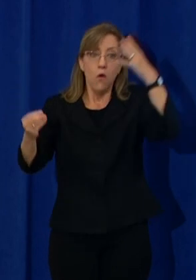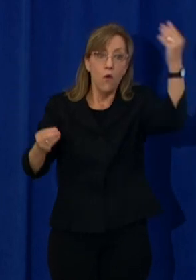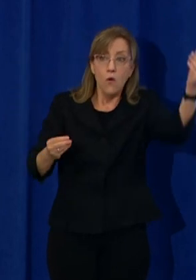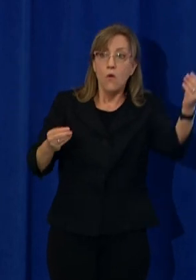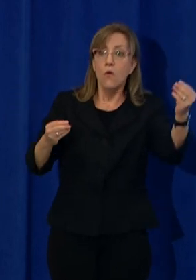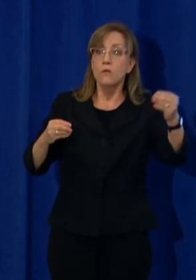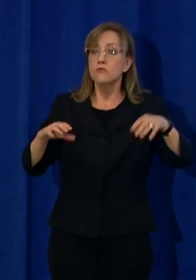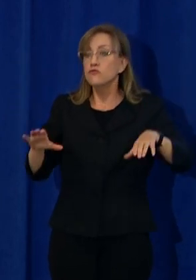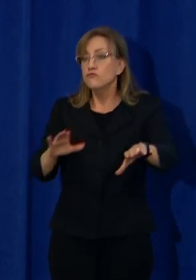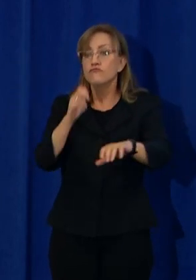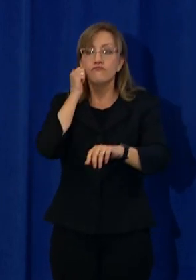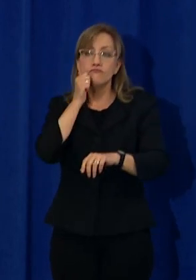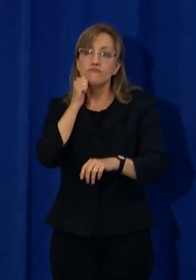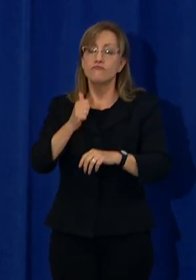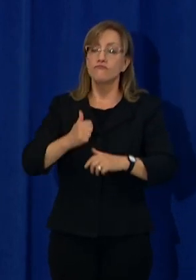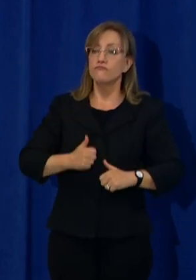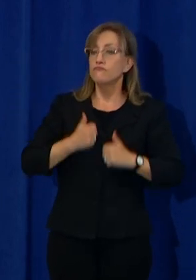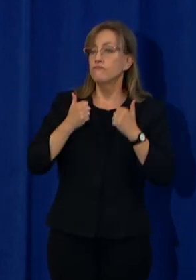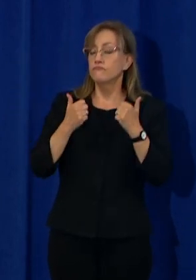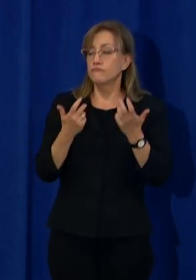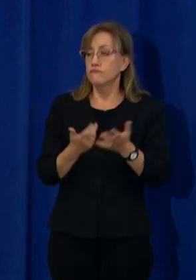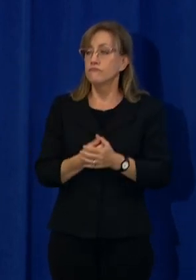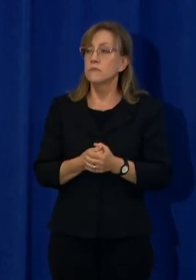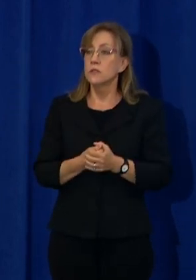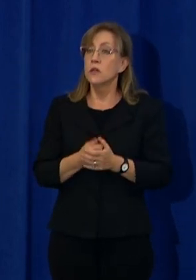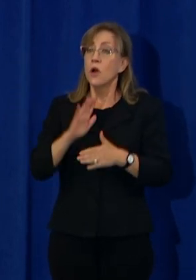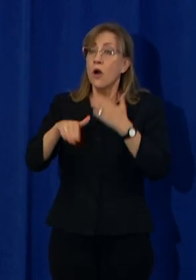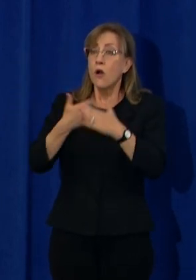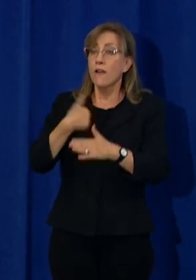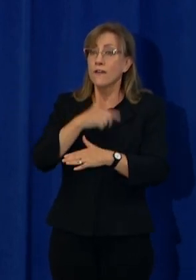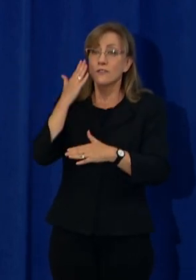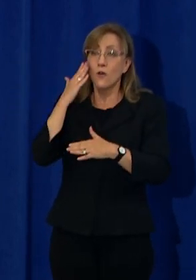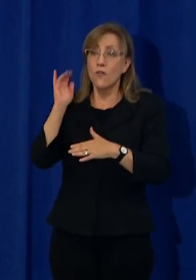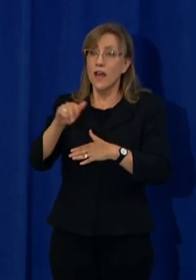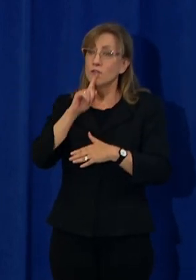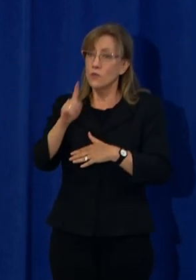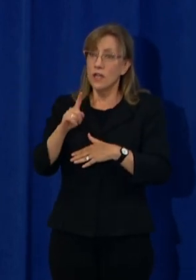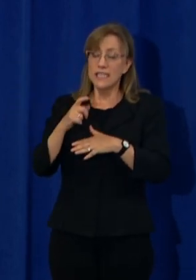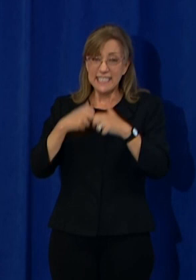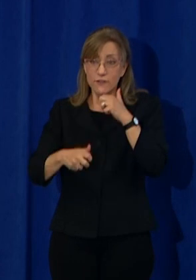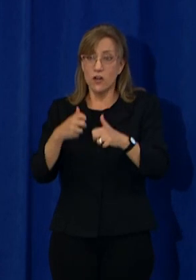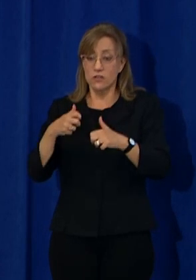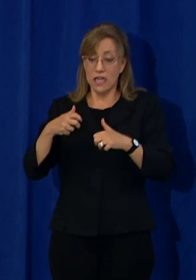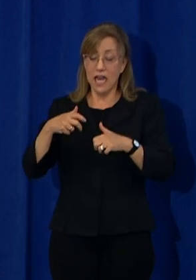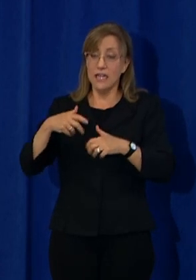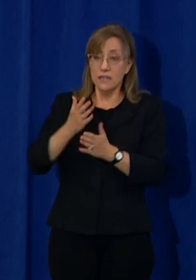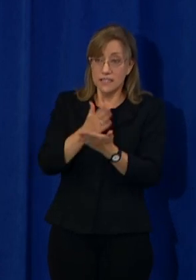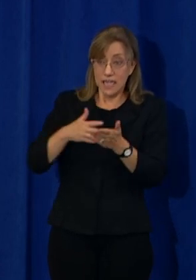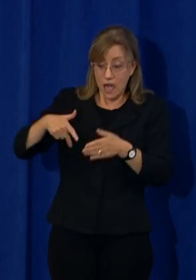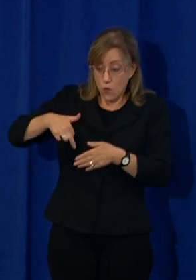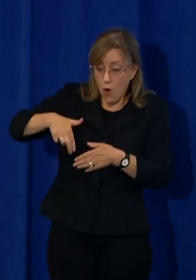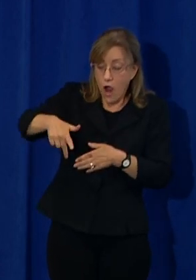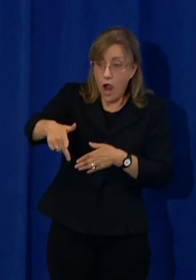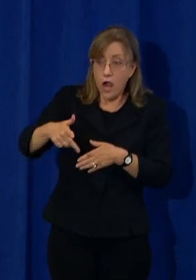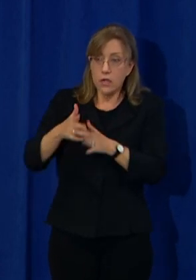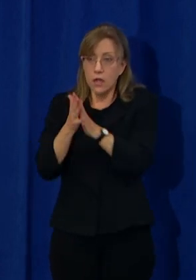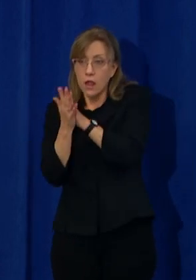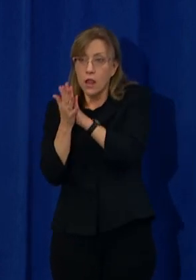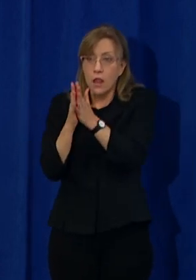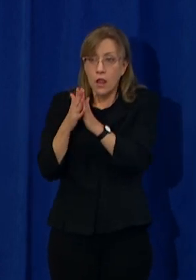lives. We all know how hard it is on busy sidewalks, and this simply makes this effort easier.